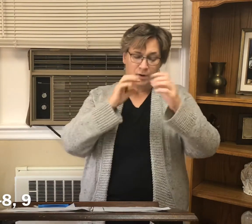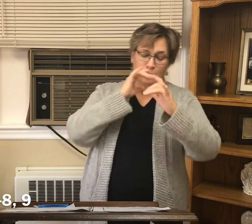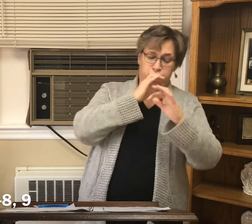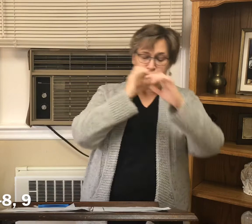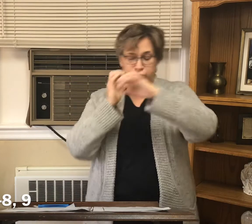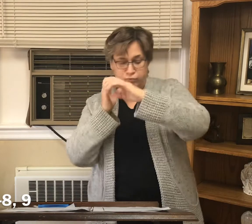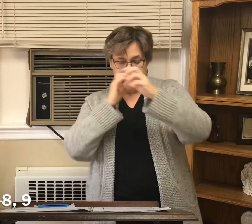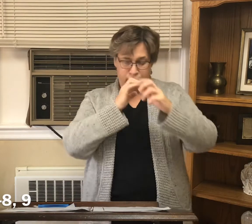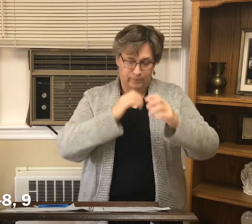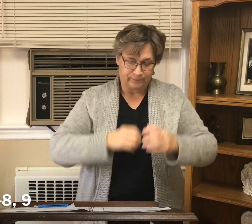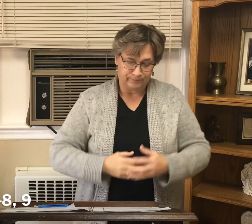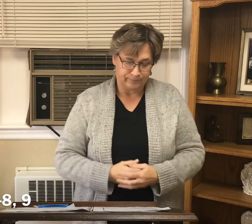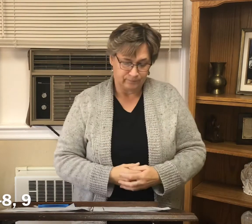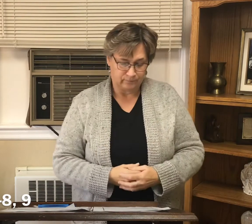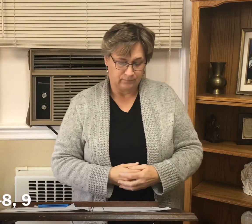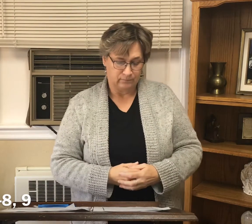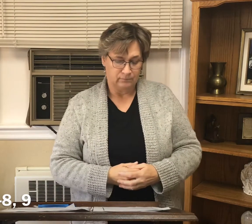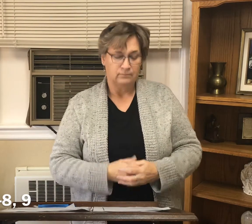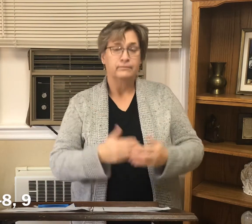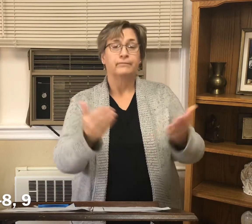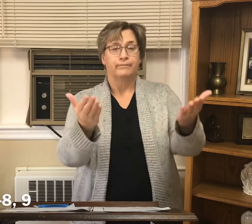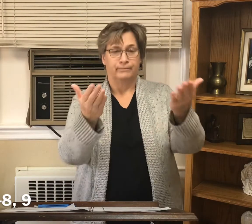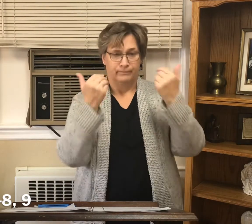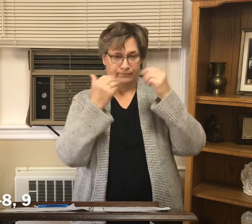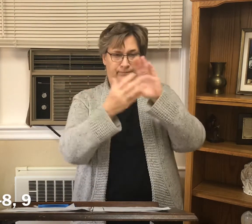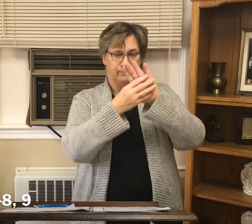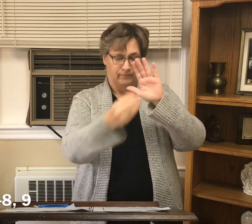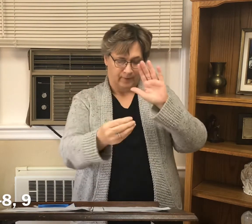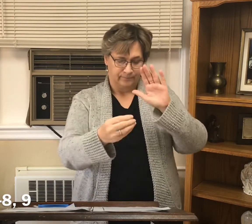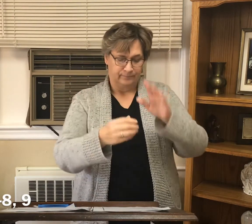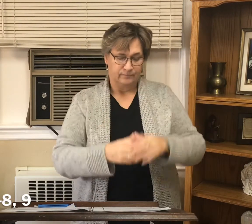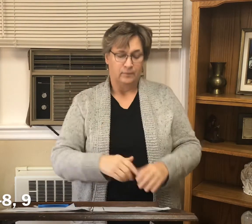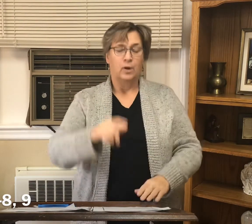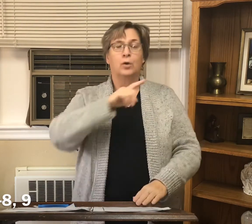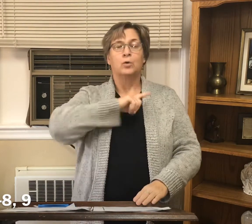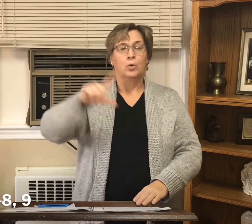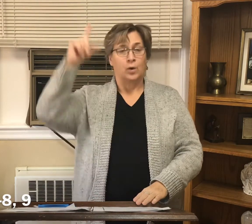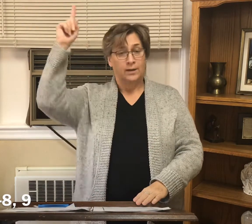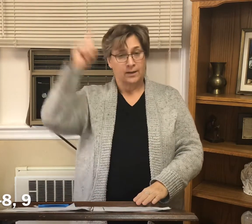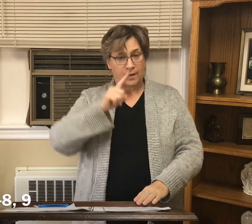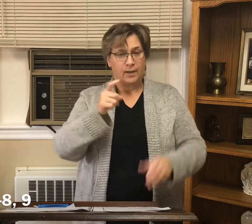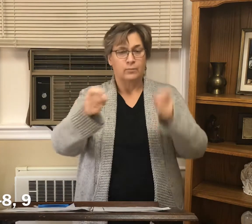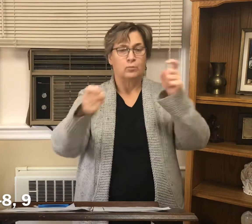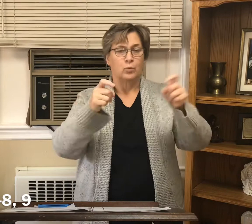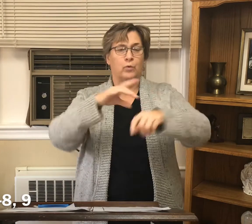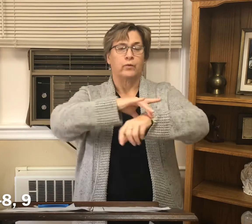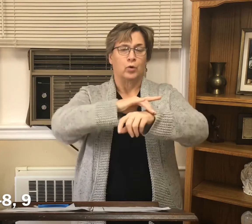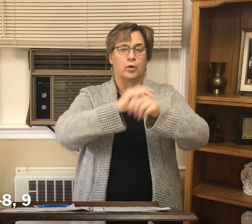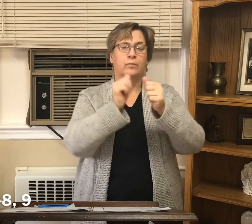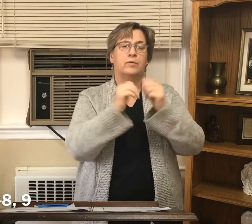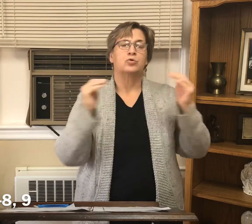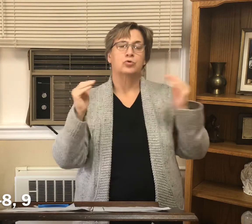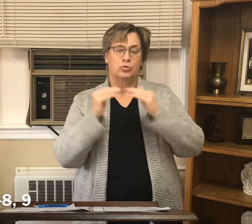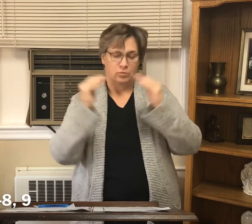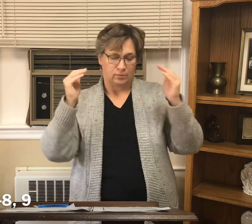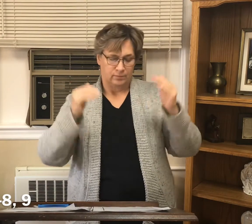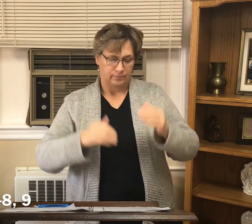the Lord comes to rule the earth with justice